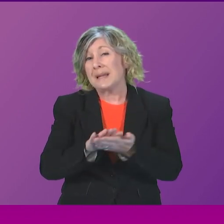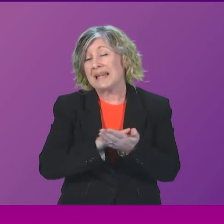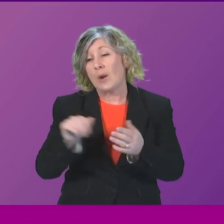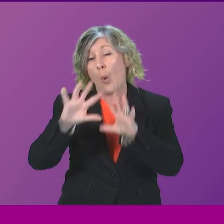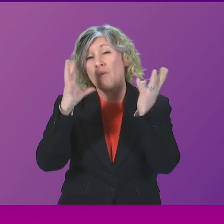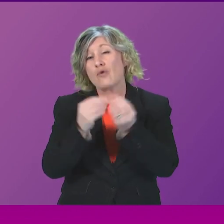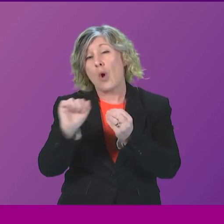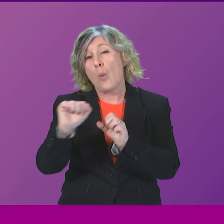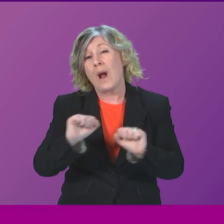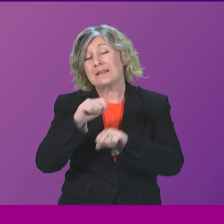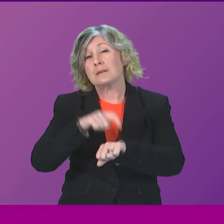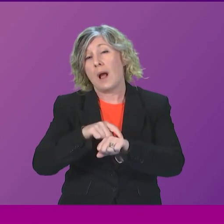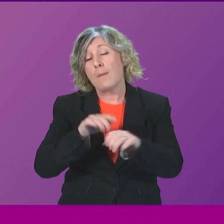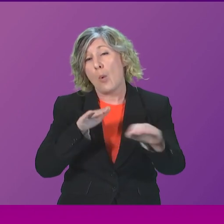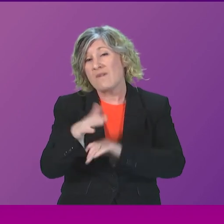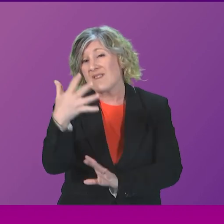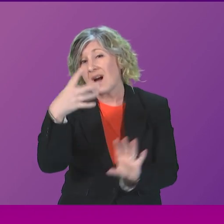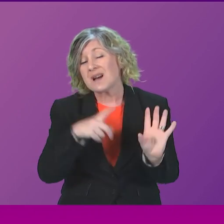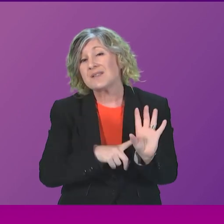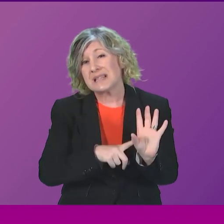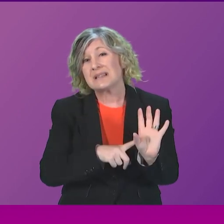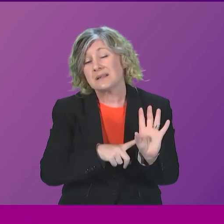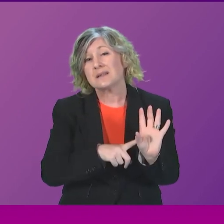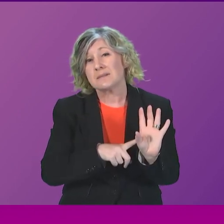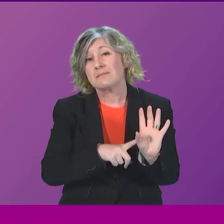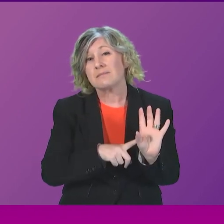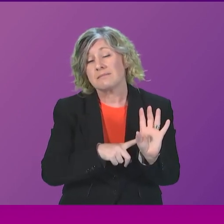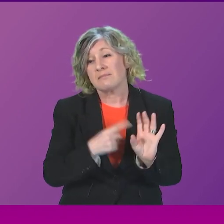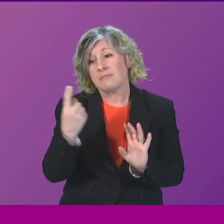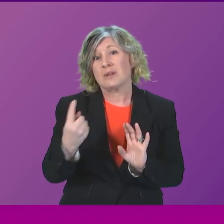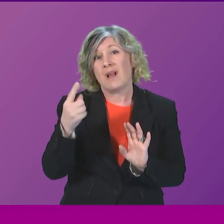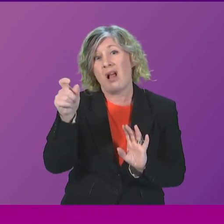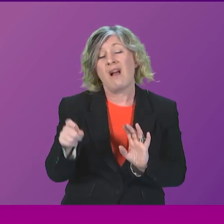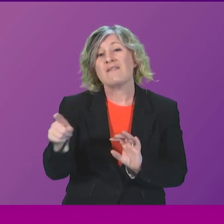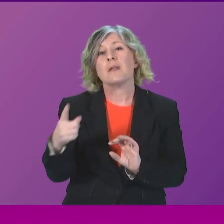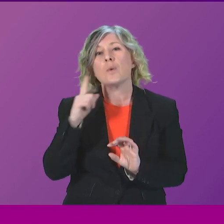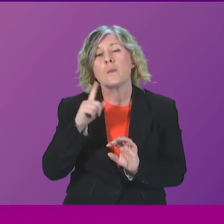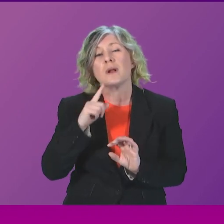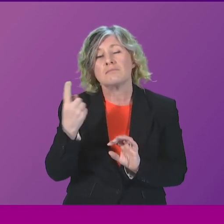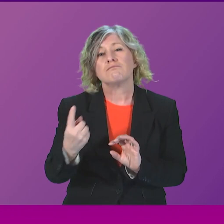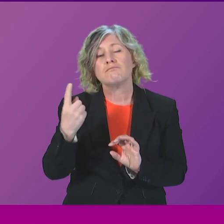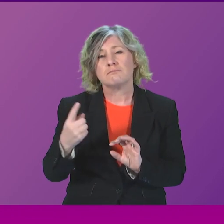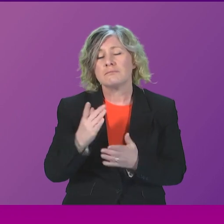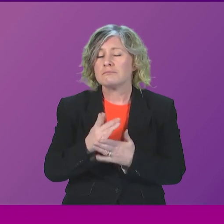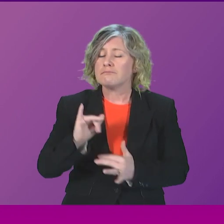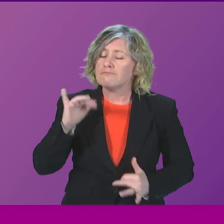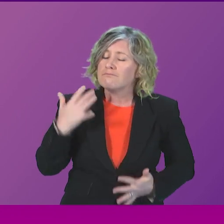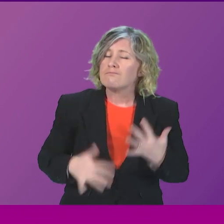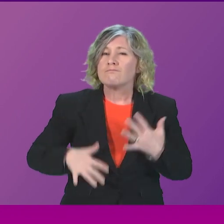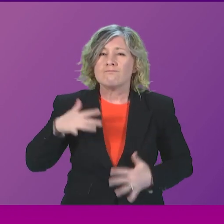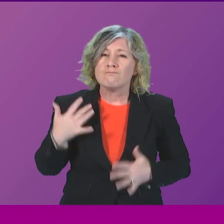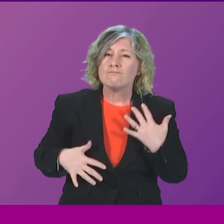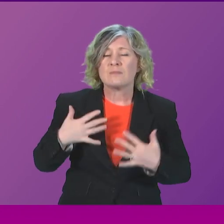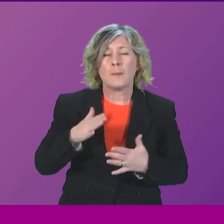waiting time to over five years. Wendy is in constant pain, and her